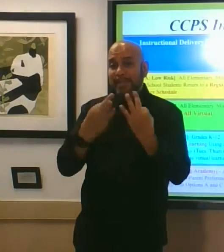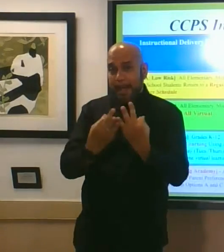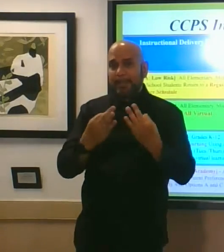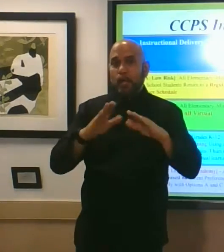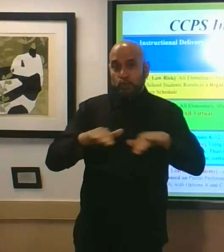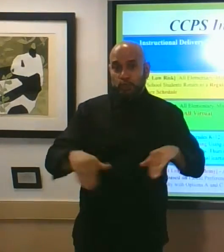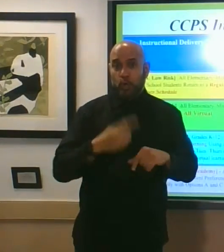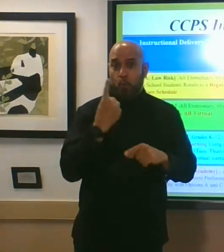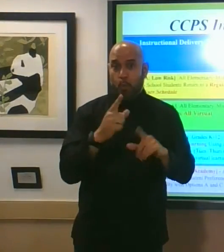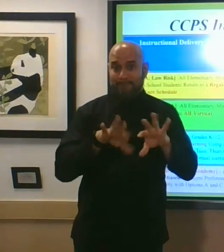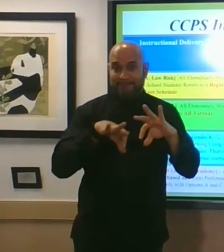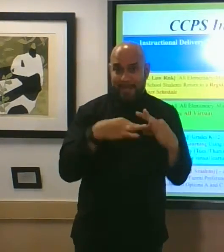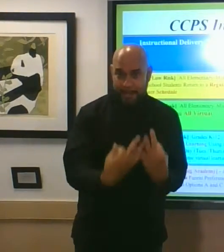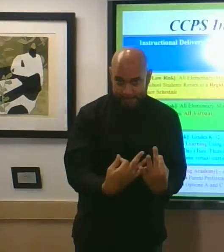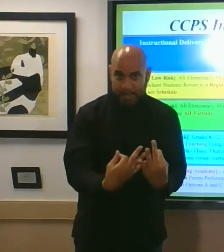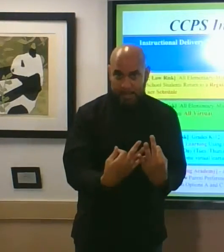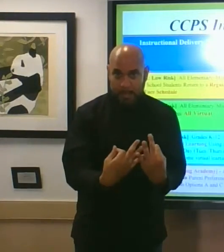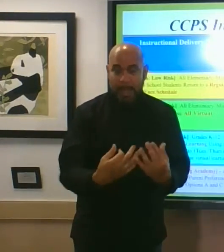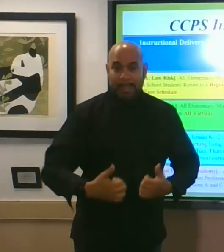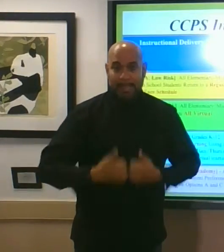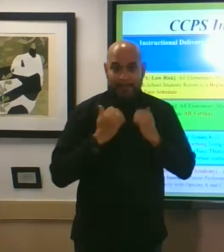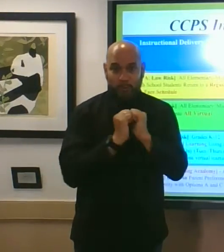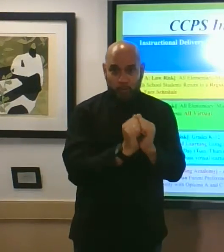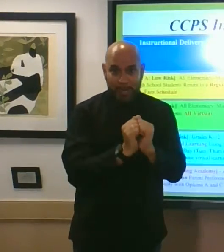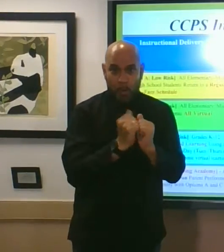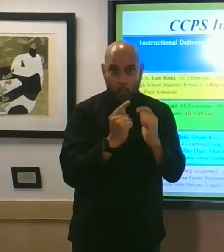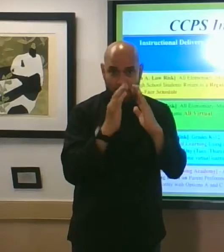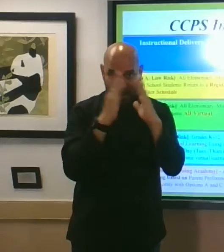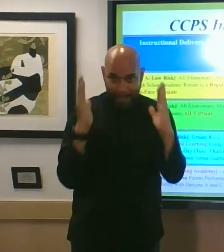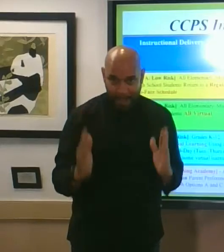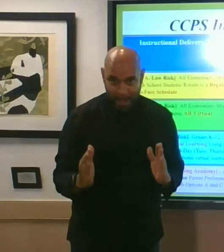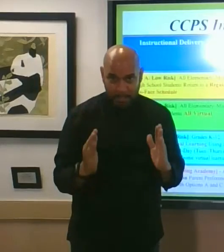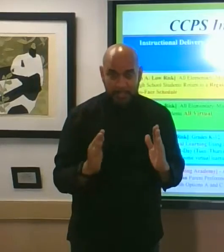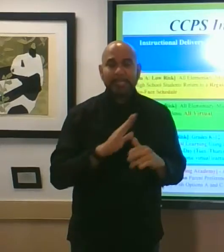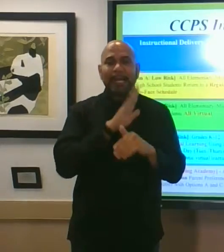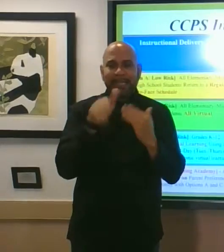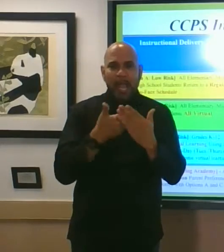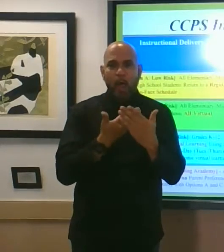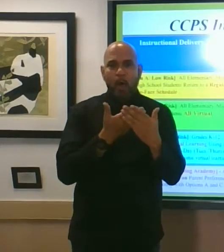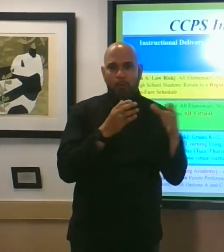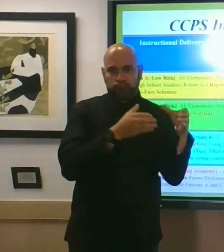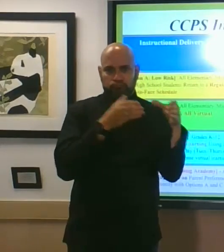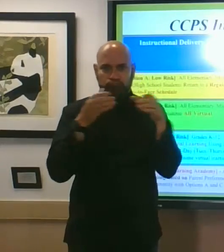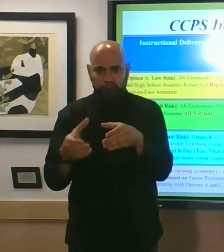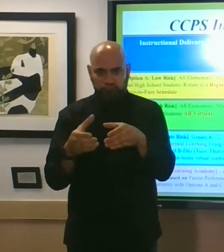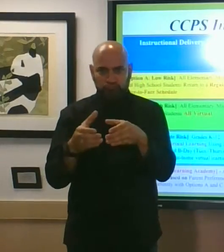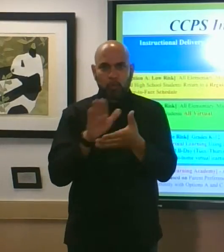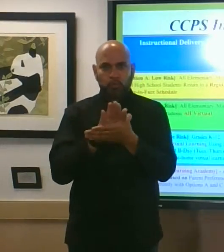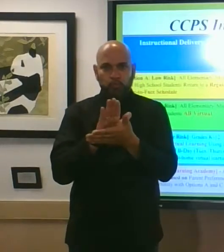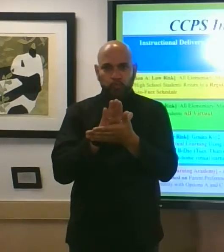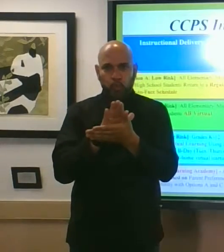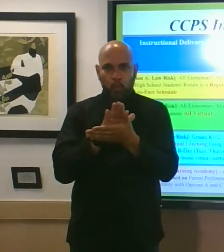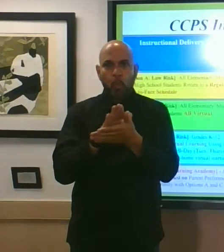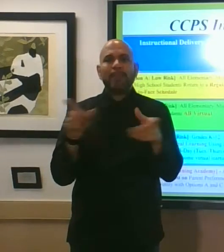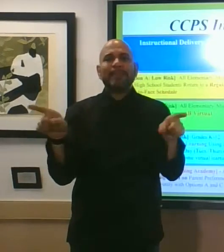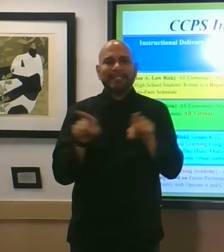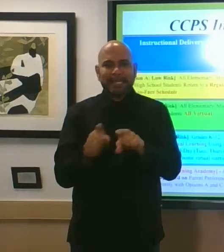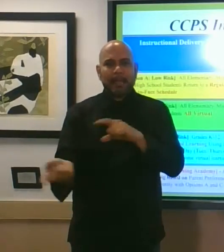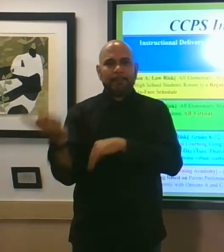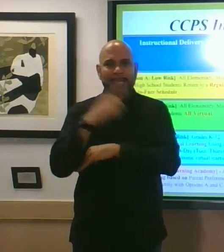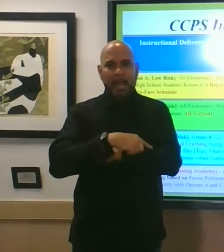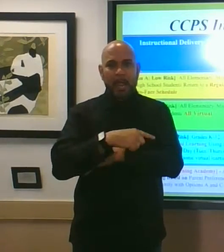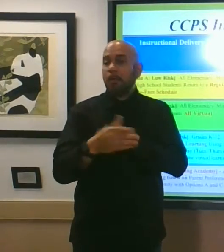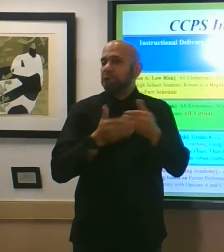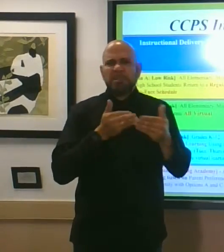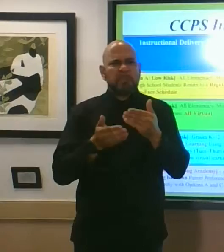children in one family living together in one household that they all come to school on the very same day whether it be on